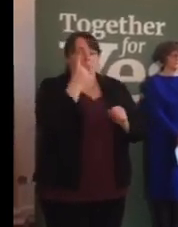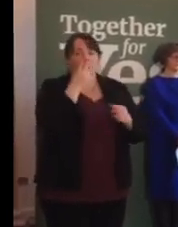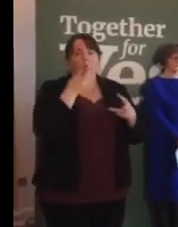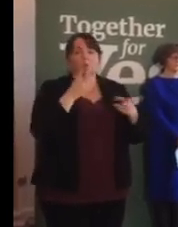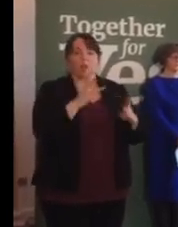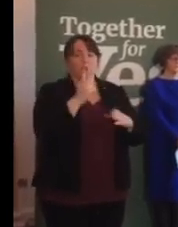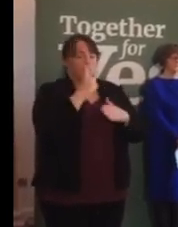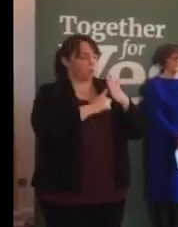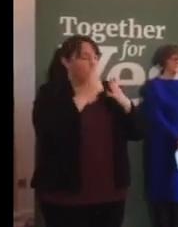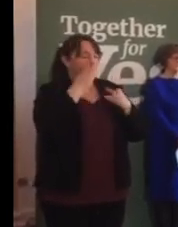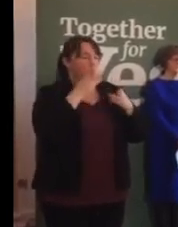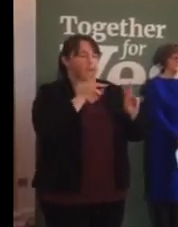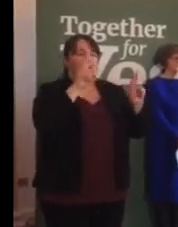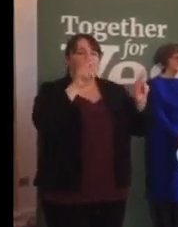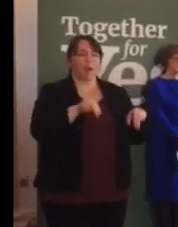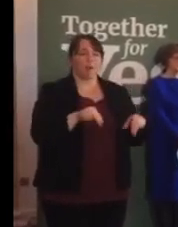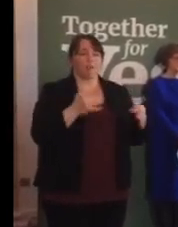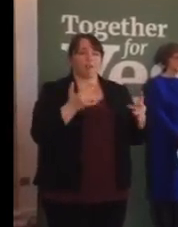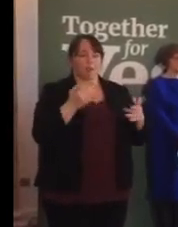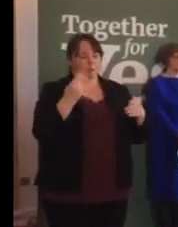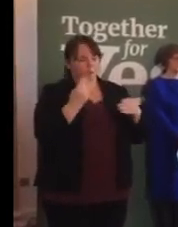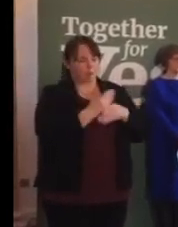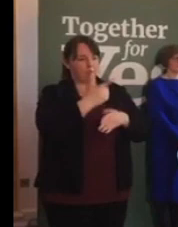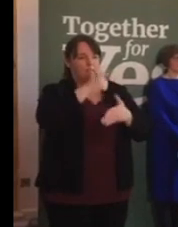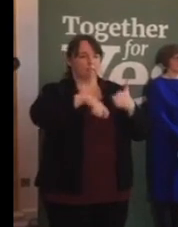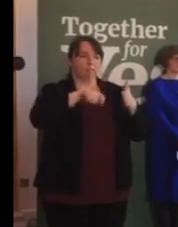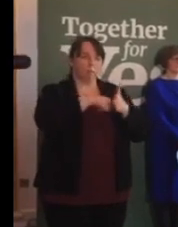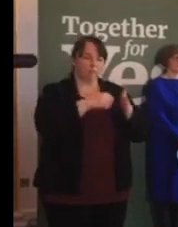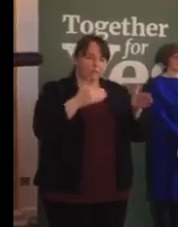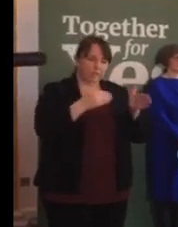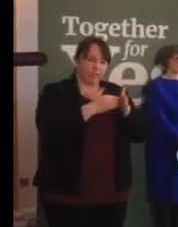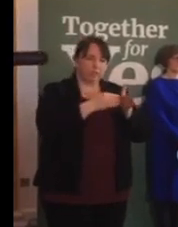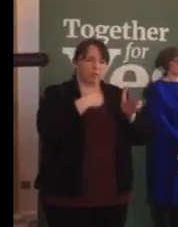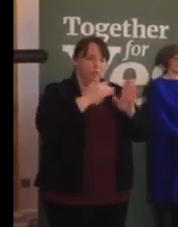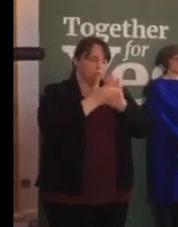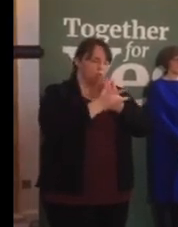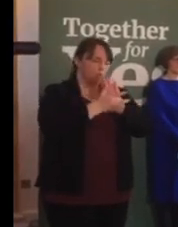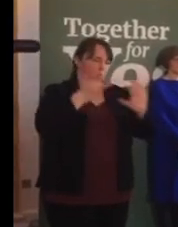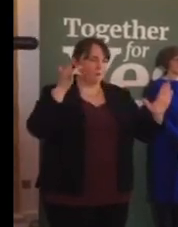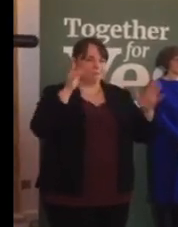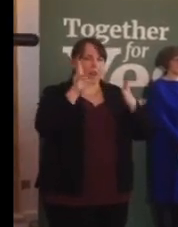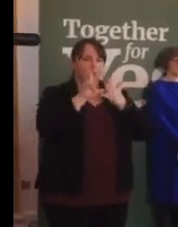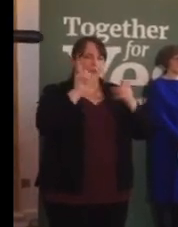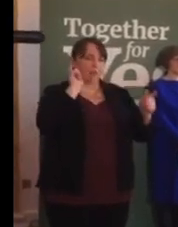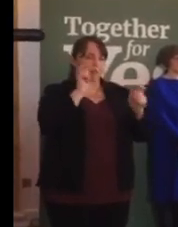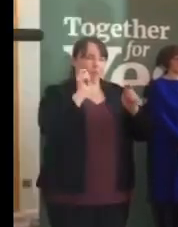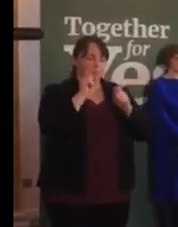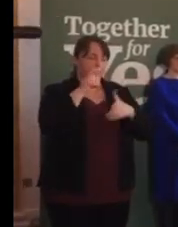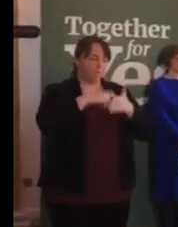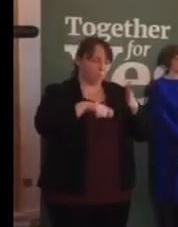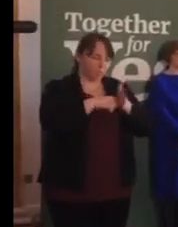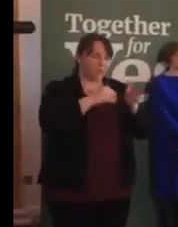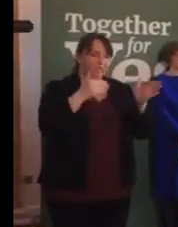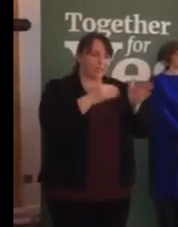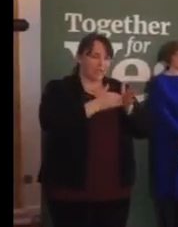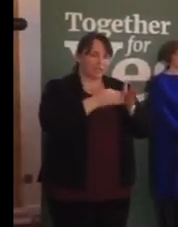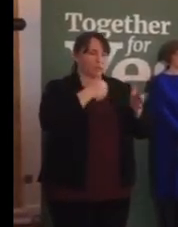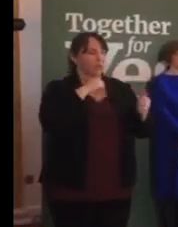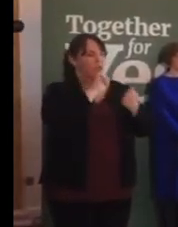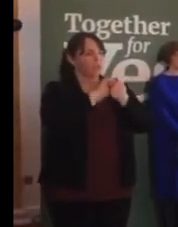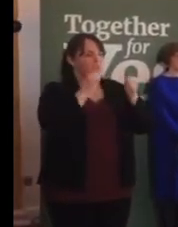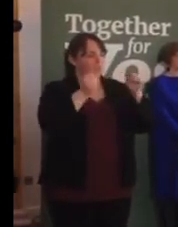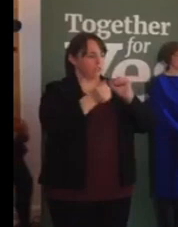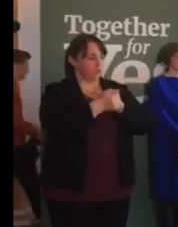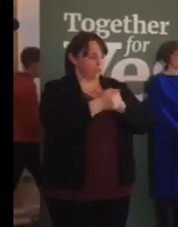way we can do that is by voting yes to remove the 8th amendment. Voting yes to change.